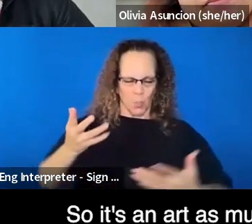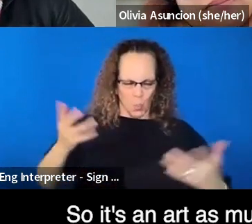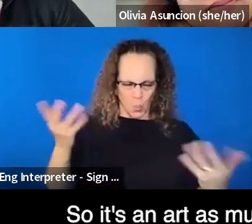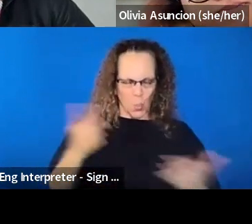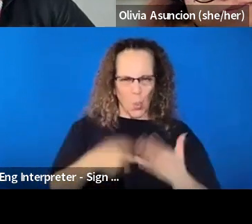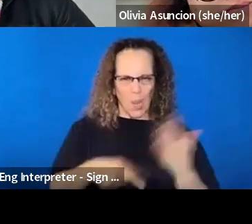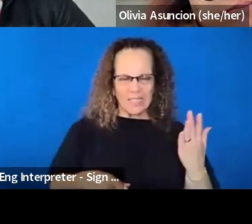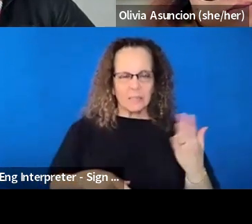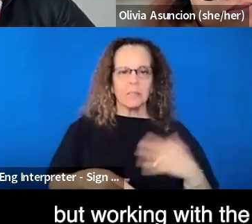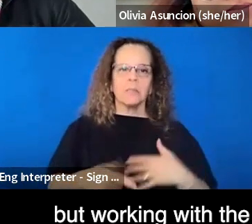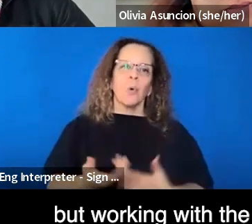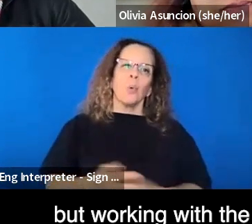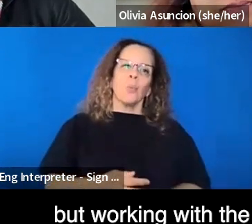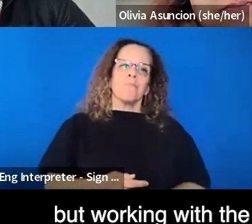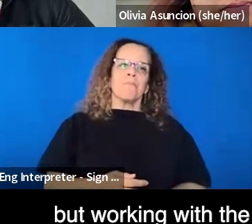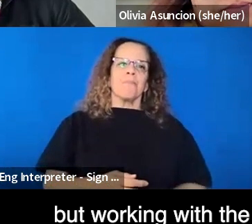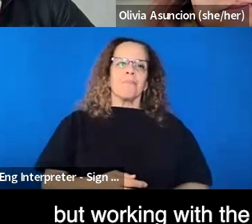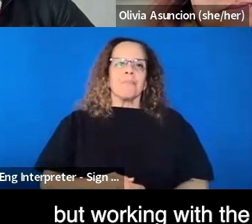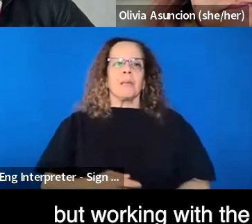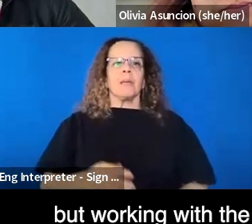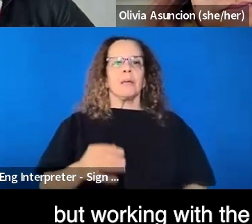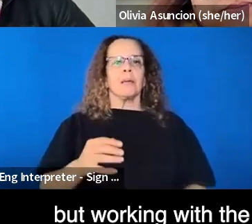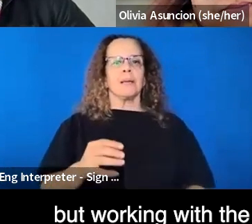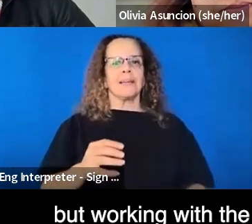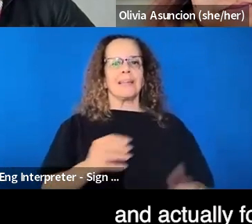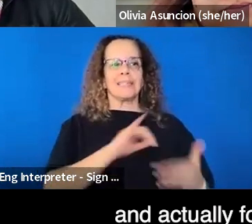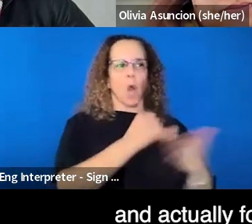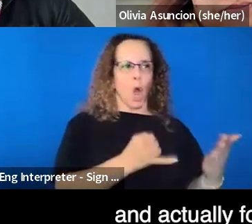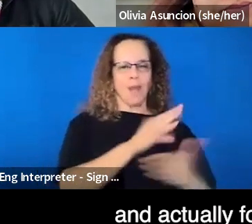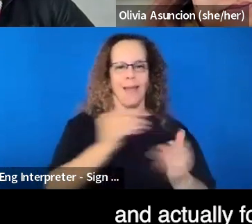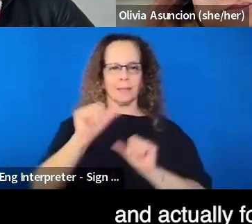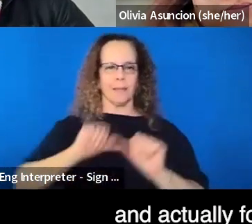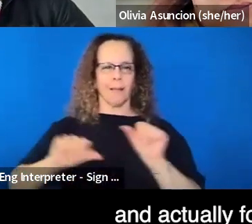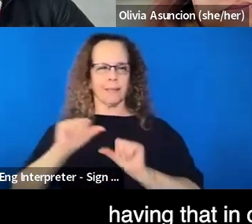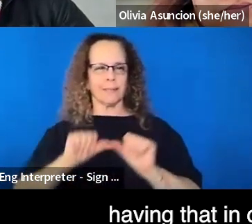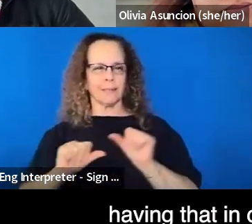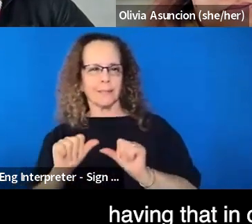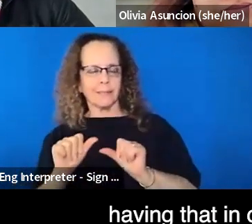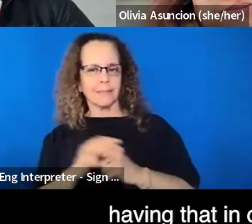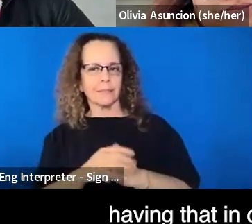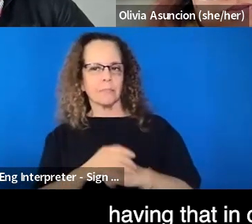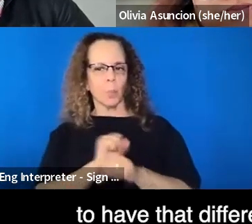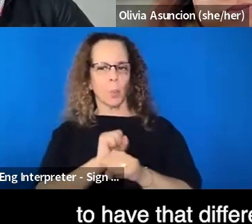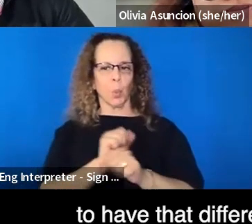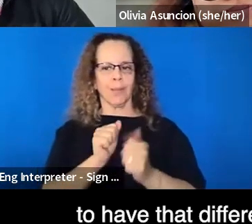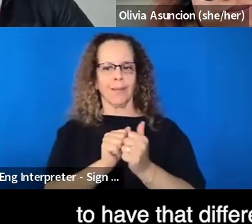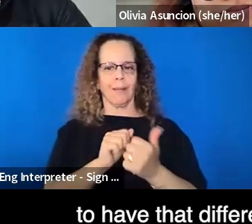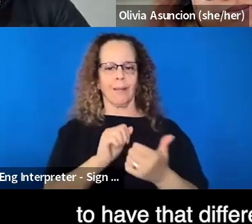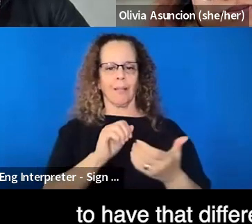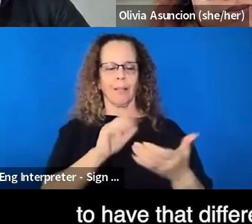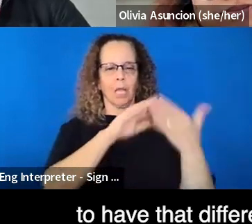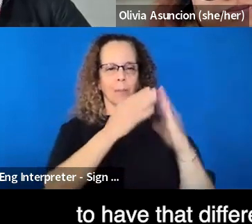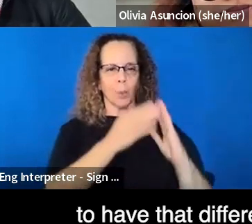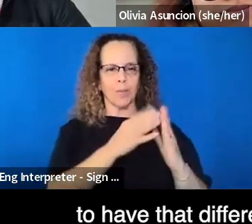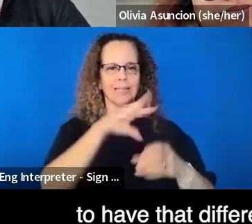a science. Um, but working with the different communities and actually for us, you know, having that in our organization to have that